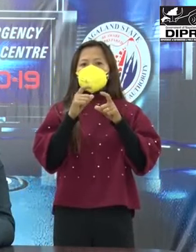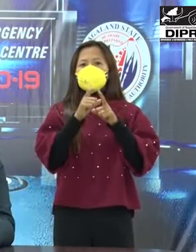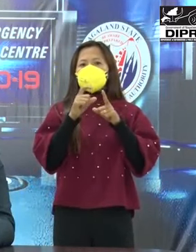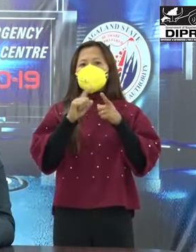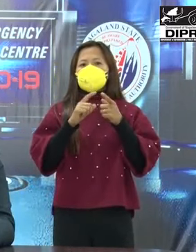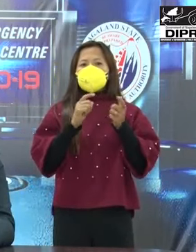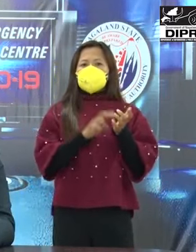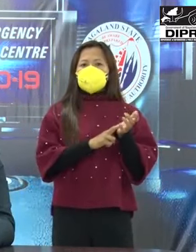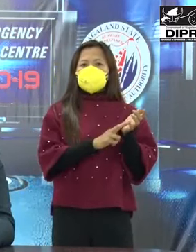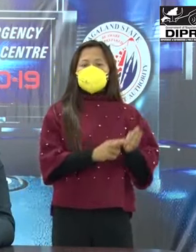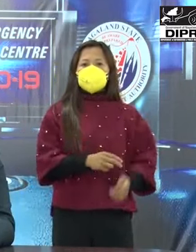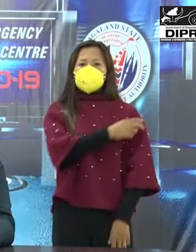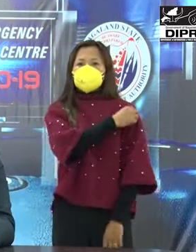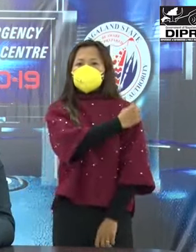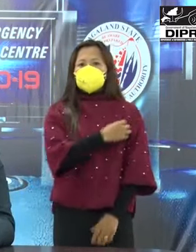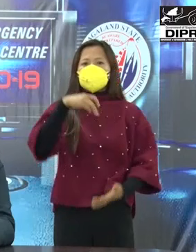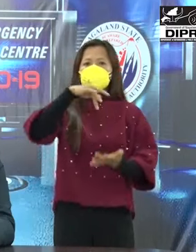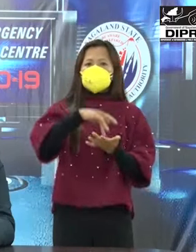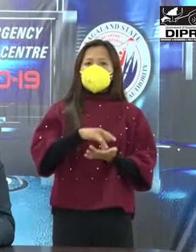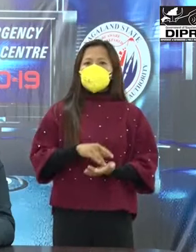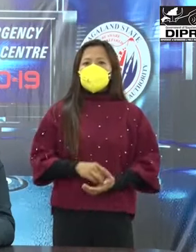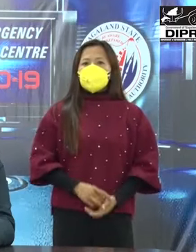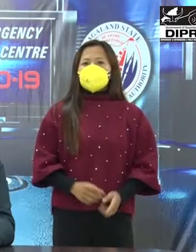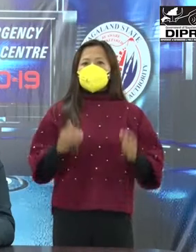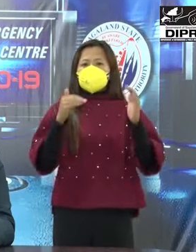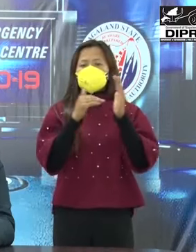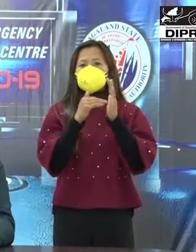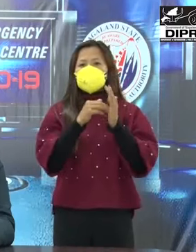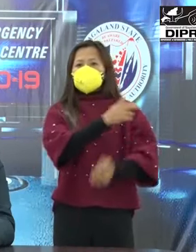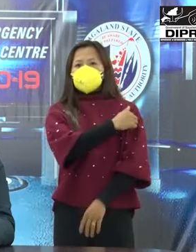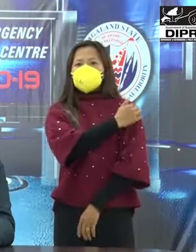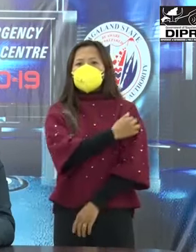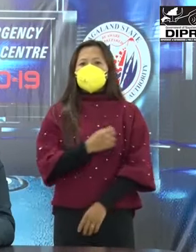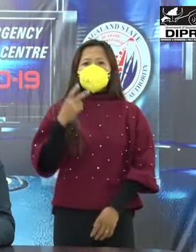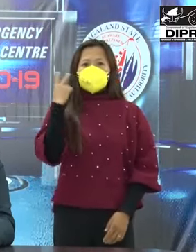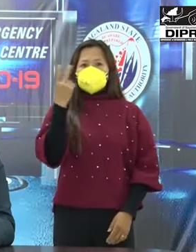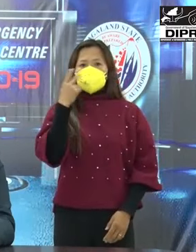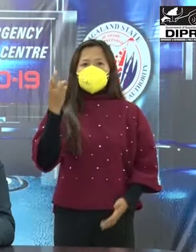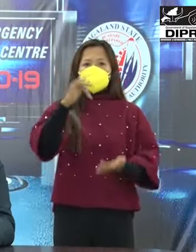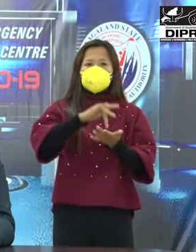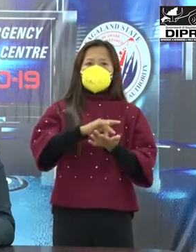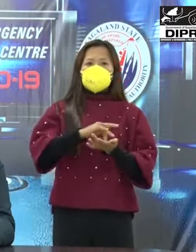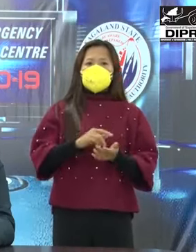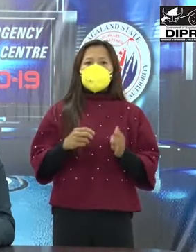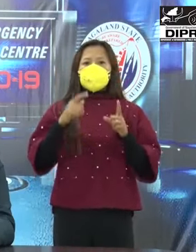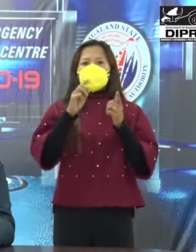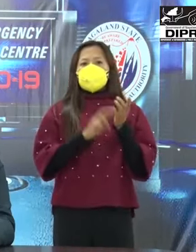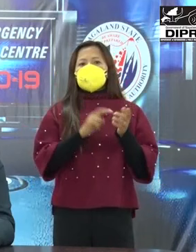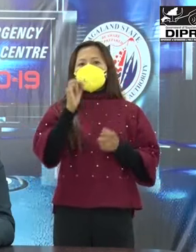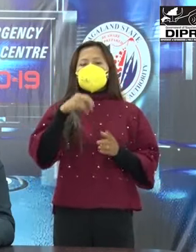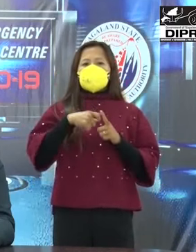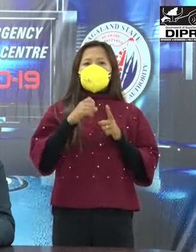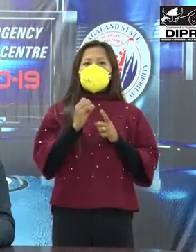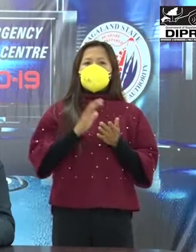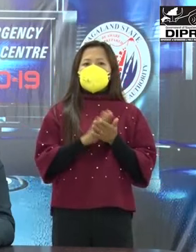Centre and Nagaland Multi-Specialty Health & Research Centre in Makokchung Lenjem Hospital